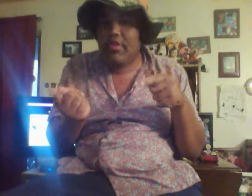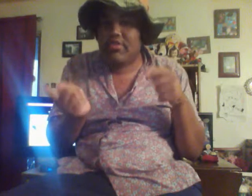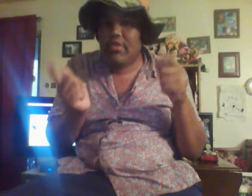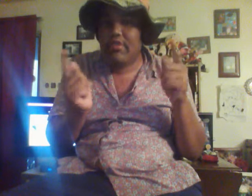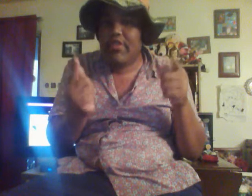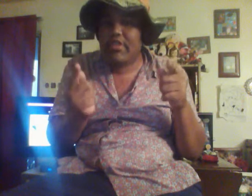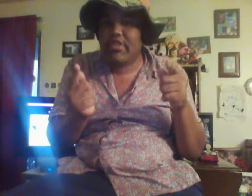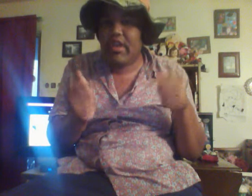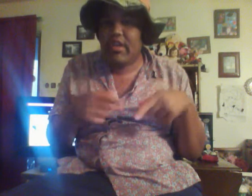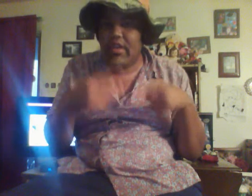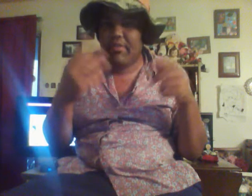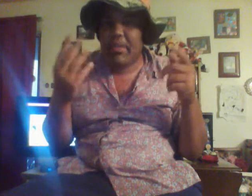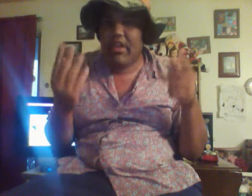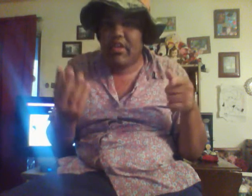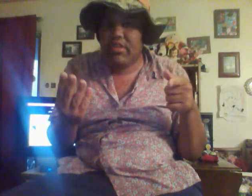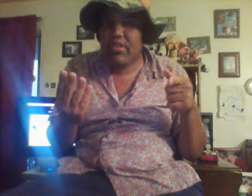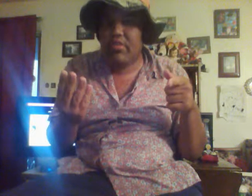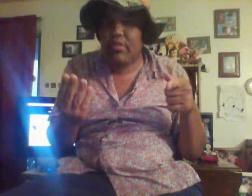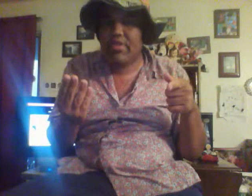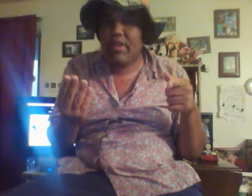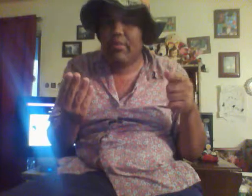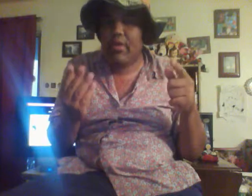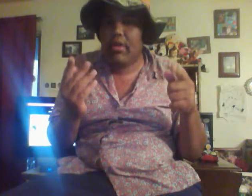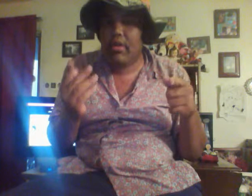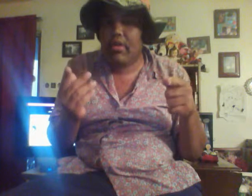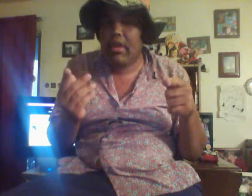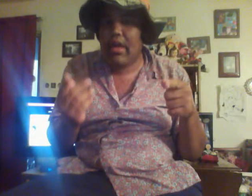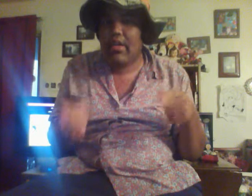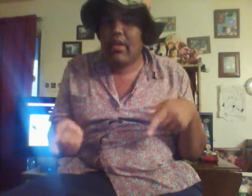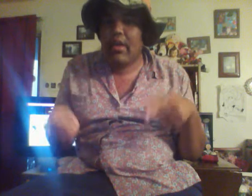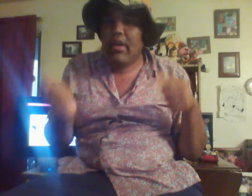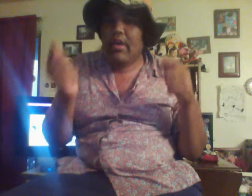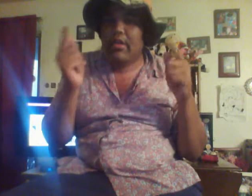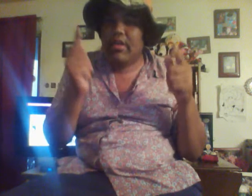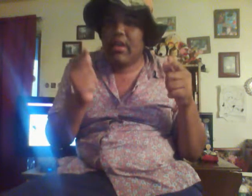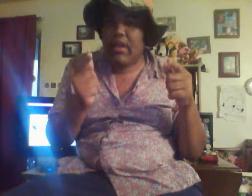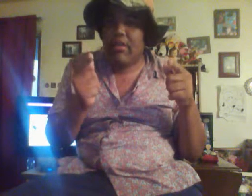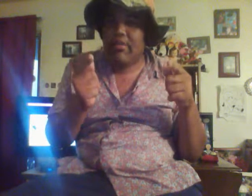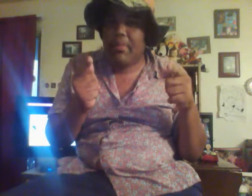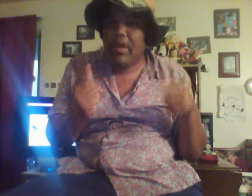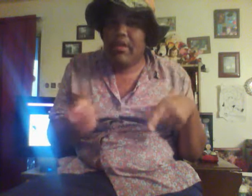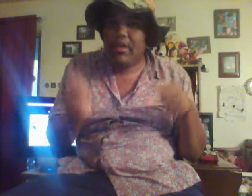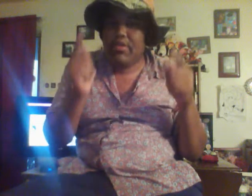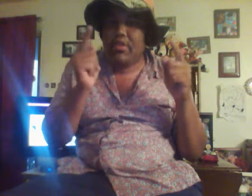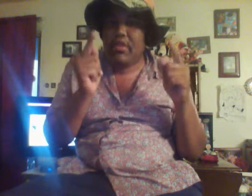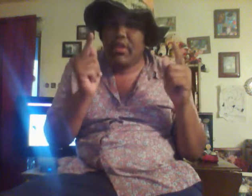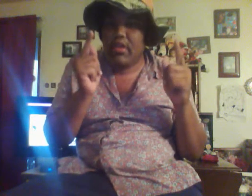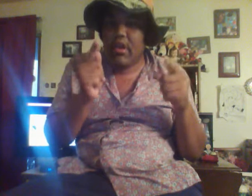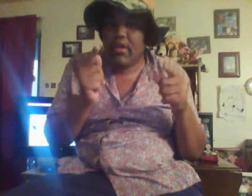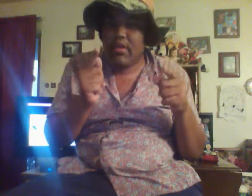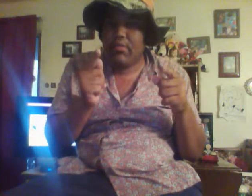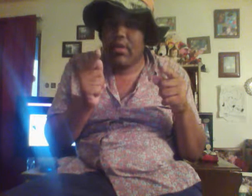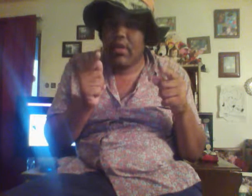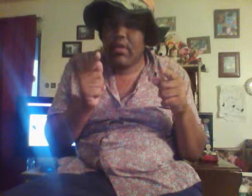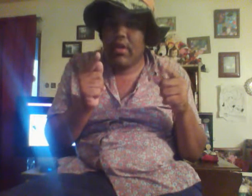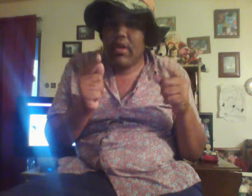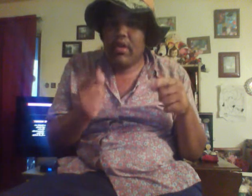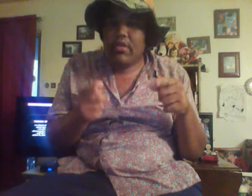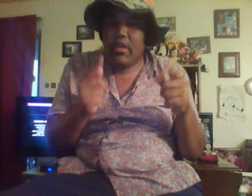into Dorsey Jane, he never paid attention to what they would look like. He did, however, pay attention to the younger ones... To